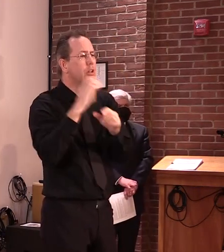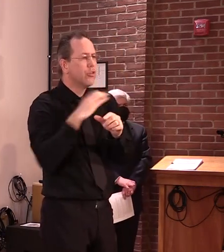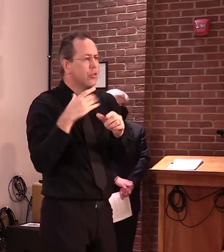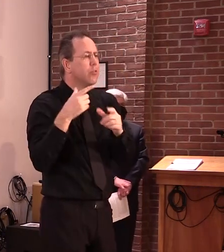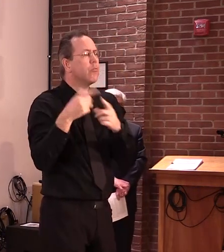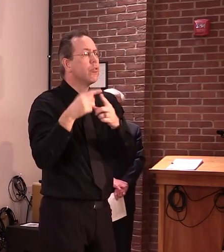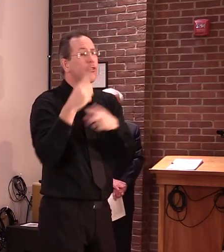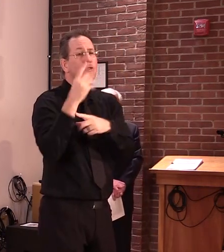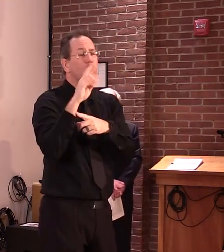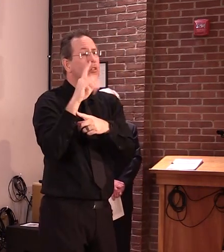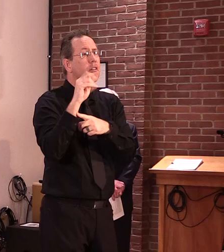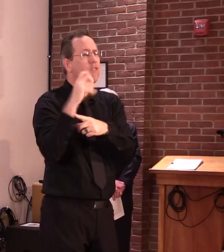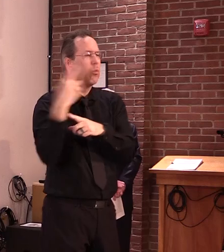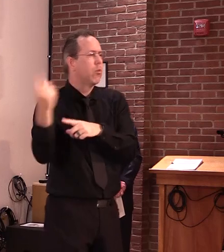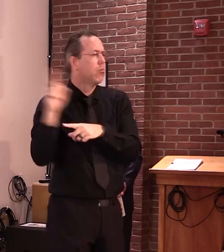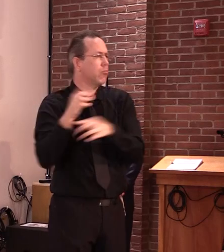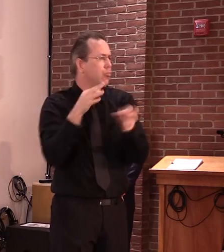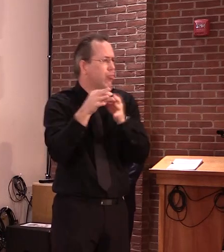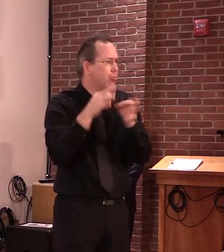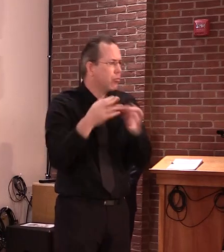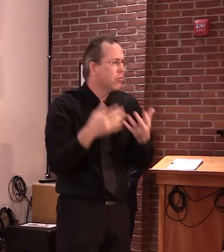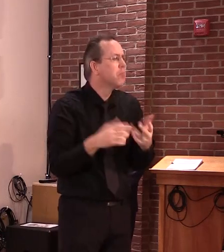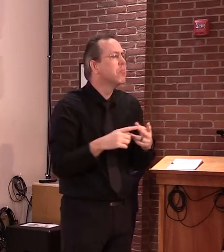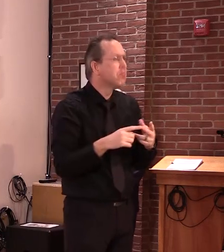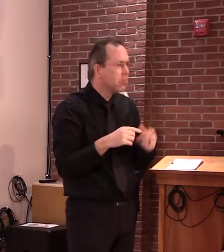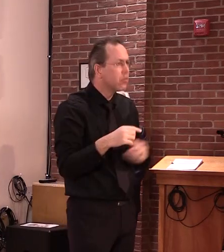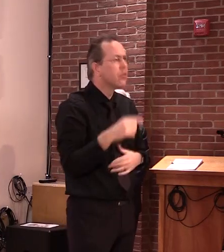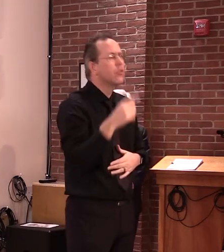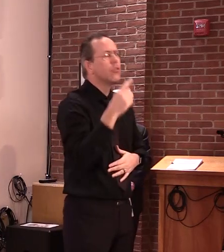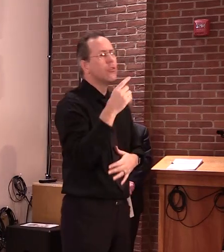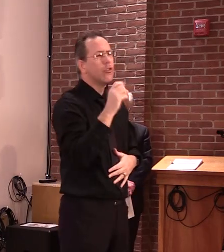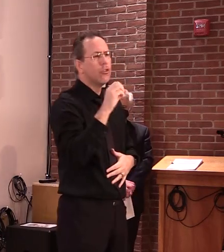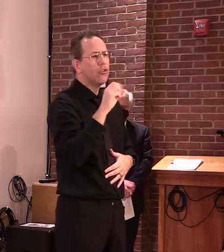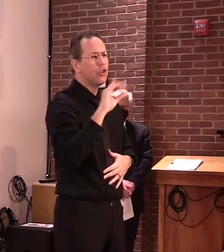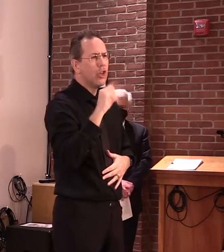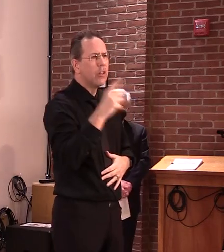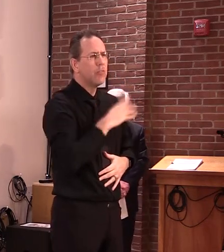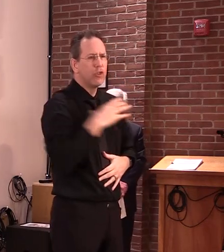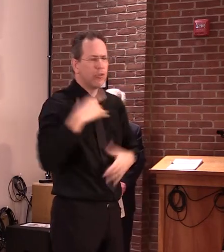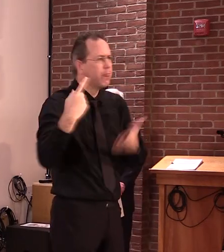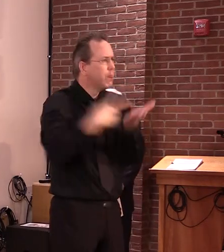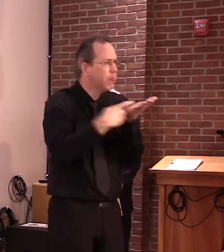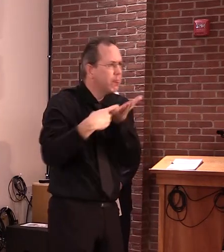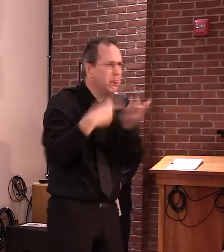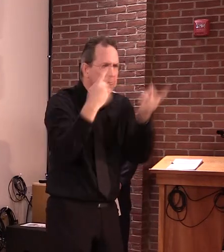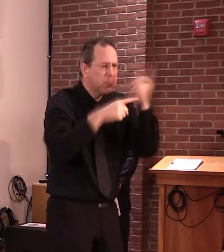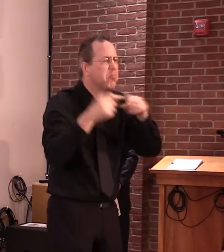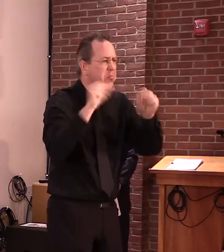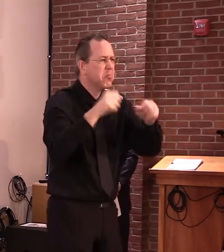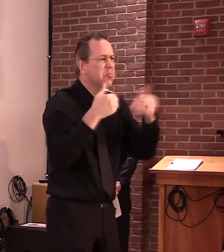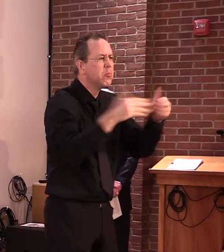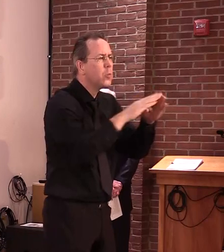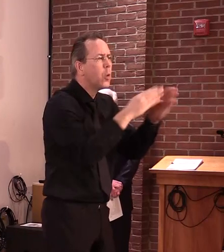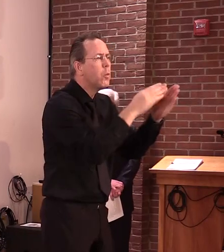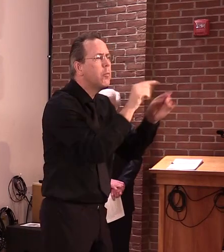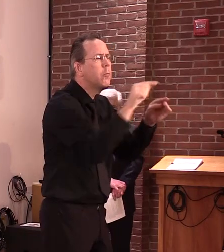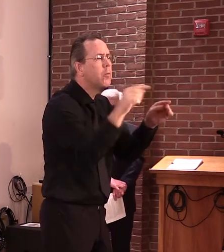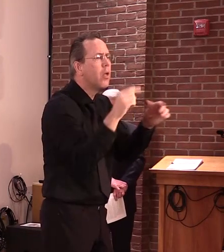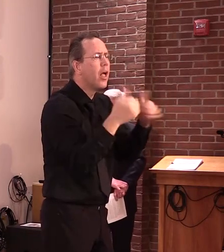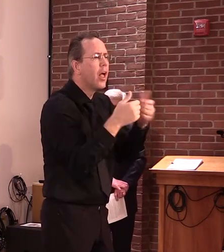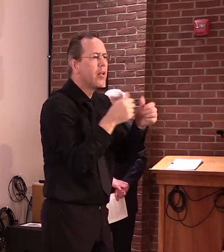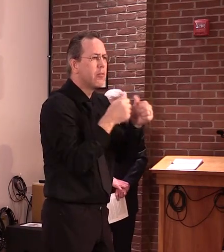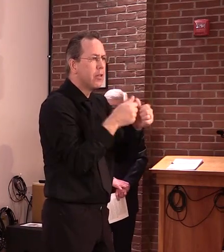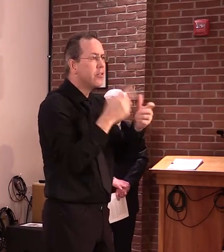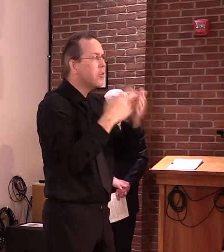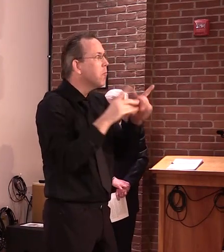Shirley's team at the Department of Public Safety. While I know many are eager to shop for